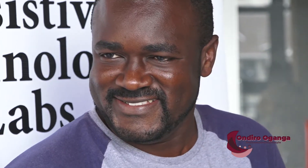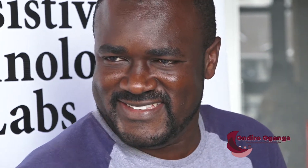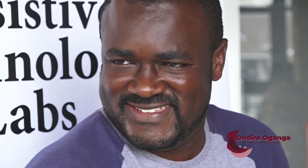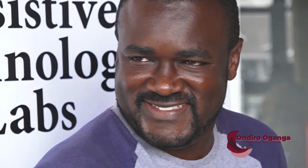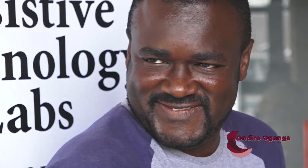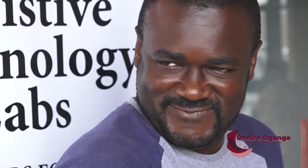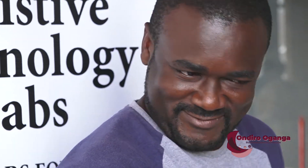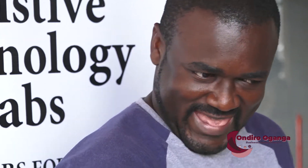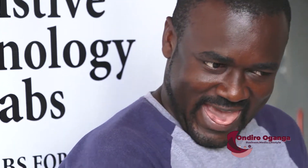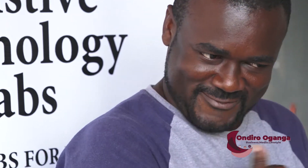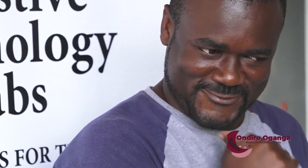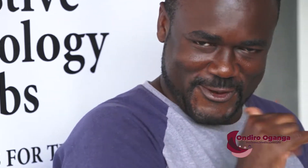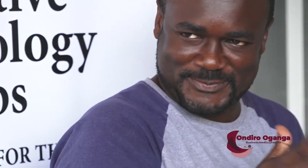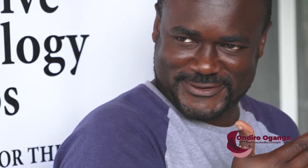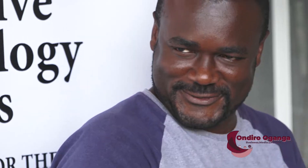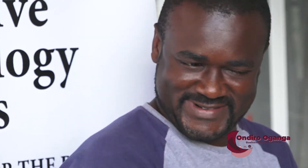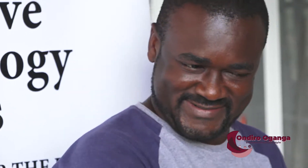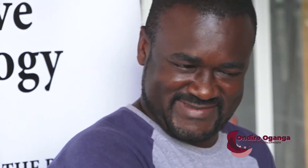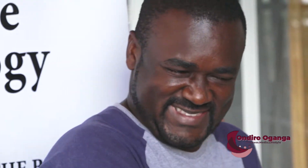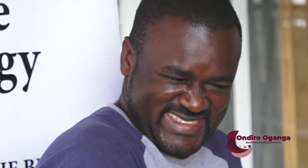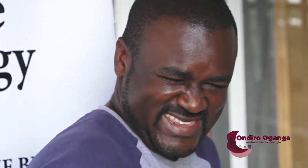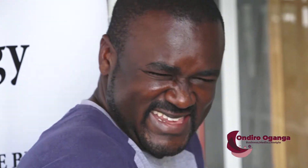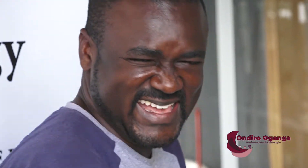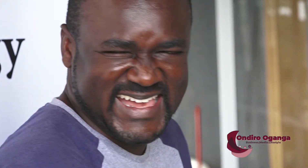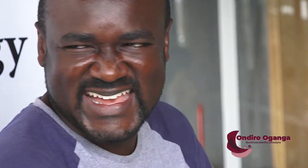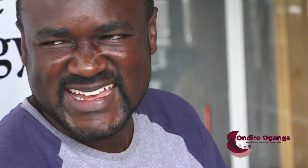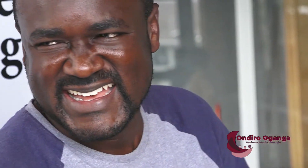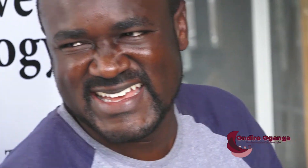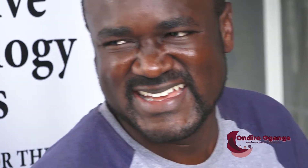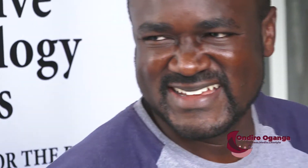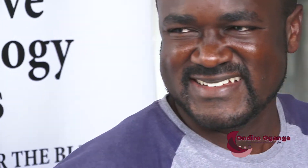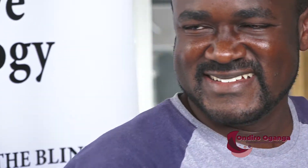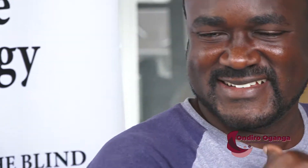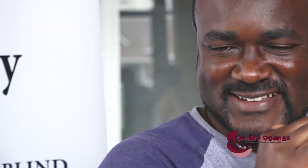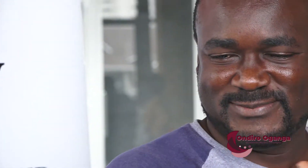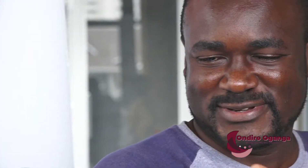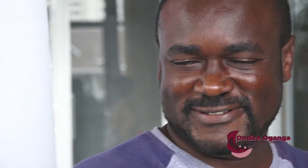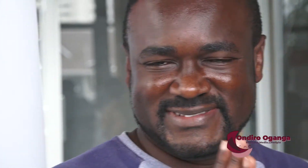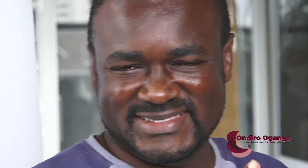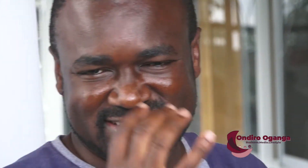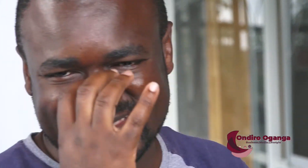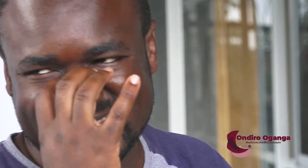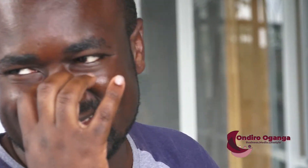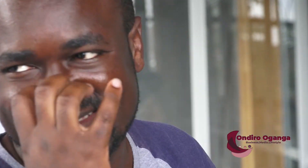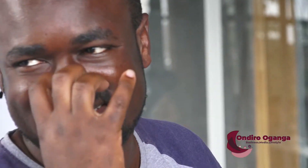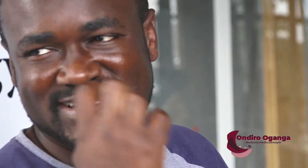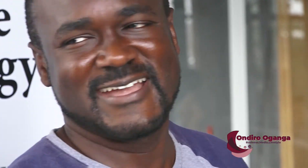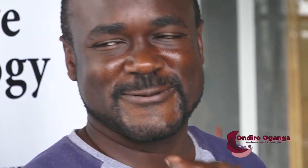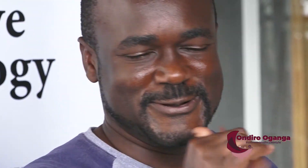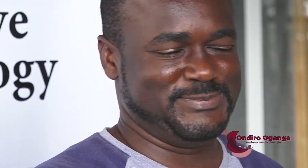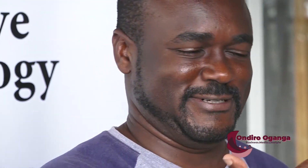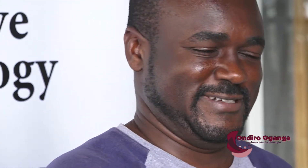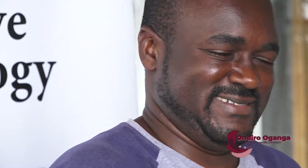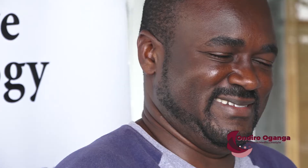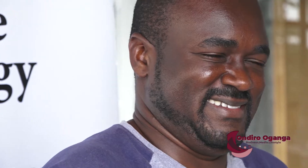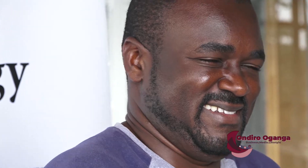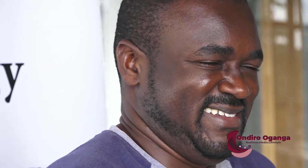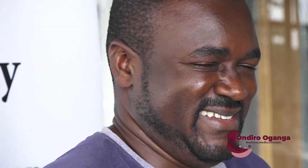has been deaf since the age of four after his sense of hearing gradually deteriorated to the point that no hearing aid could